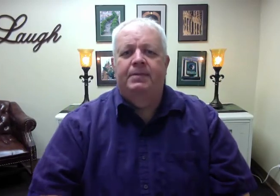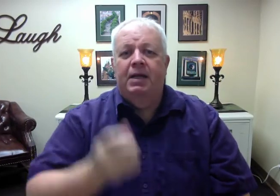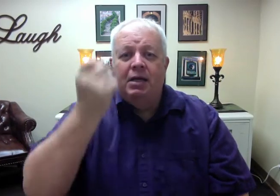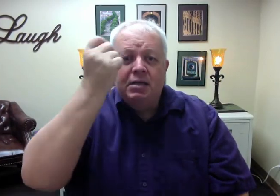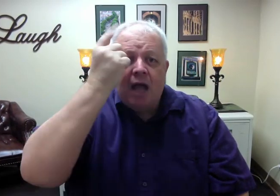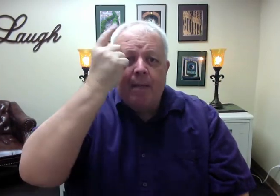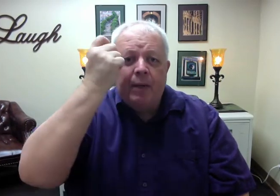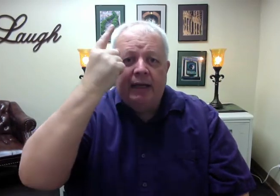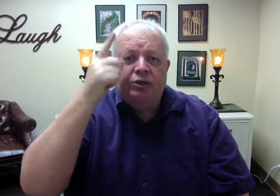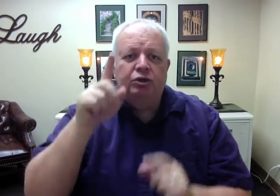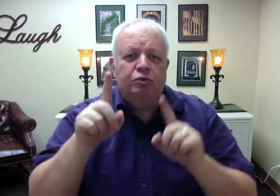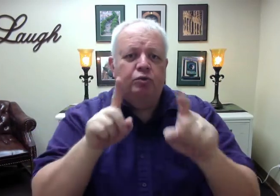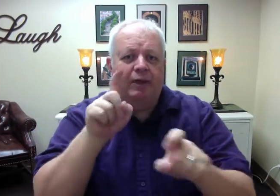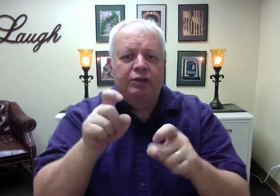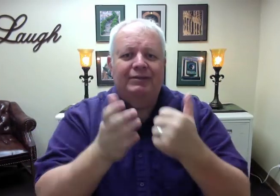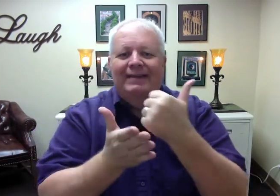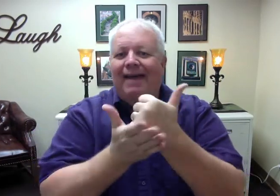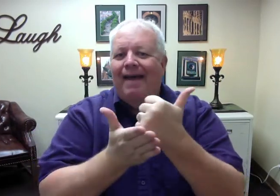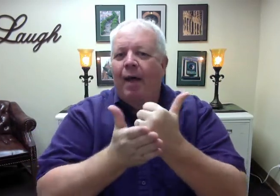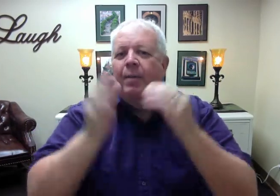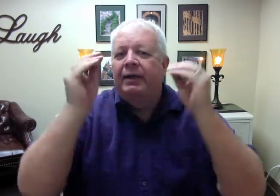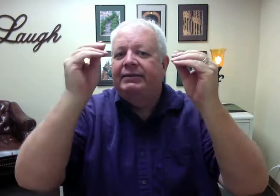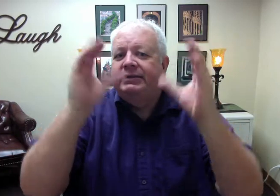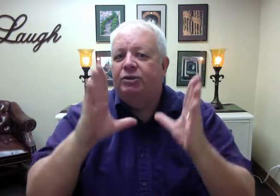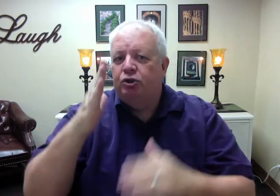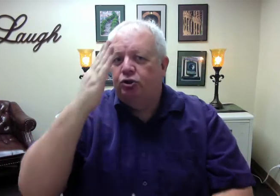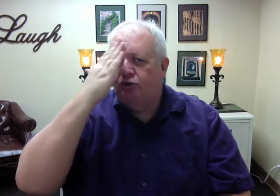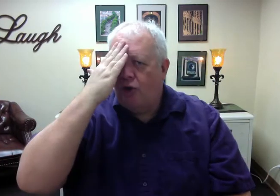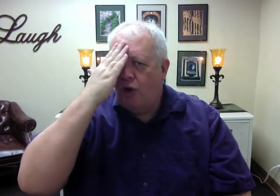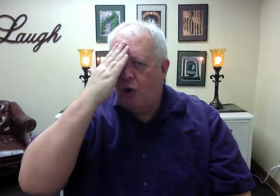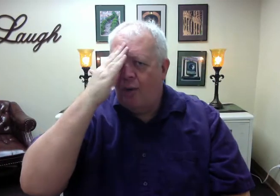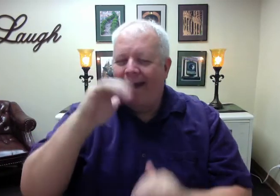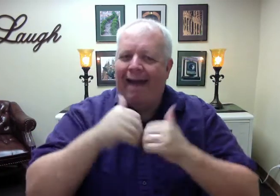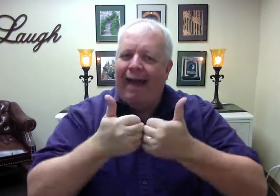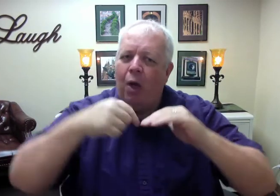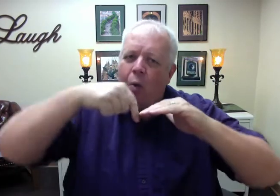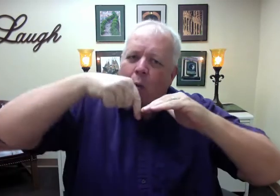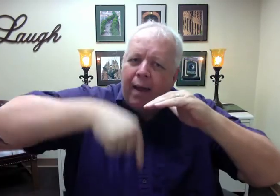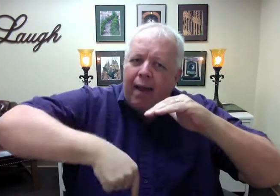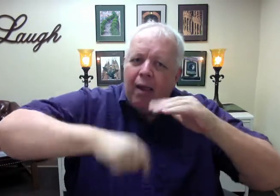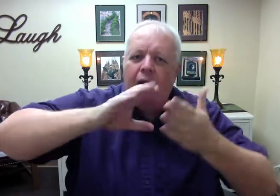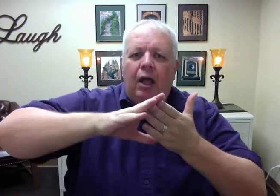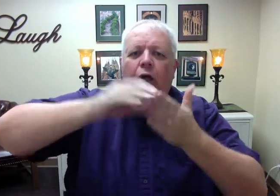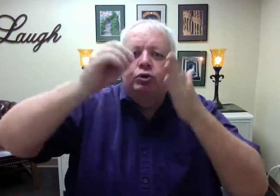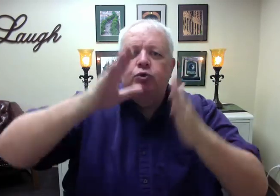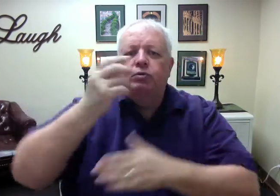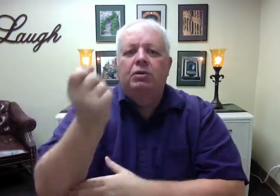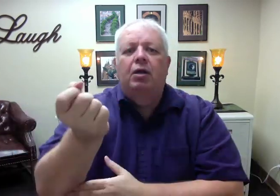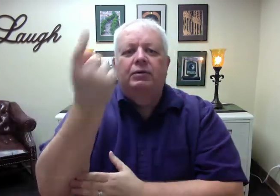Comprehension questions help teachers know how well a student understands a concept.